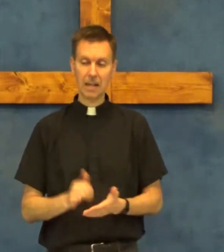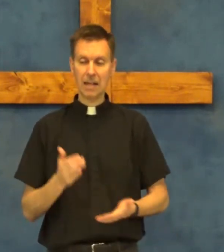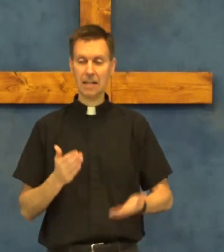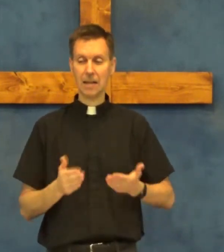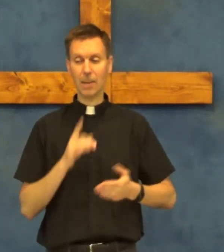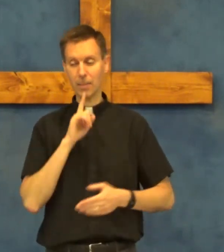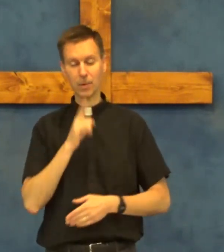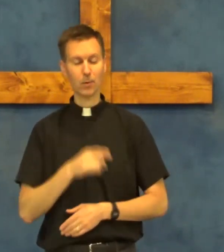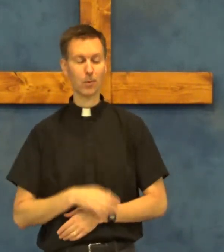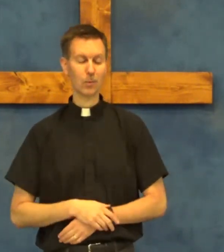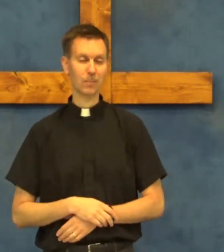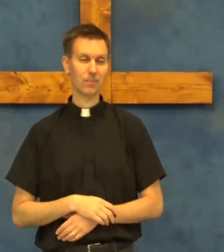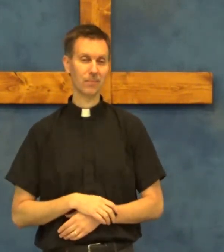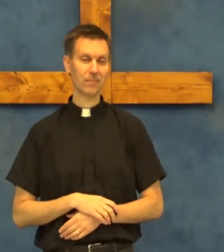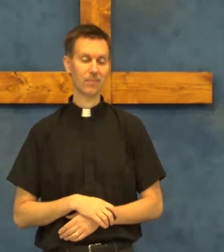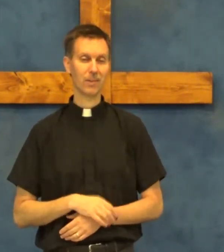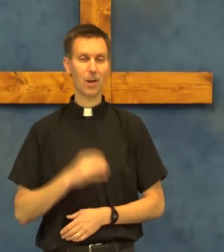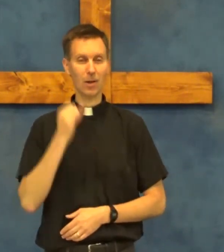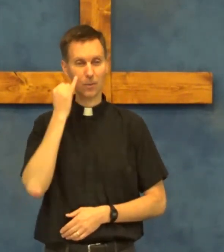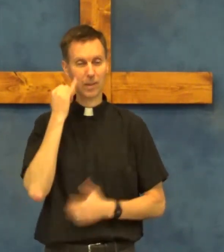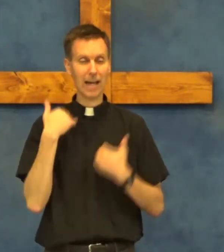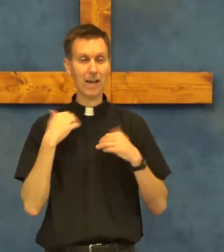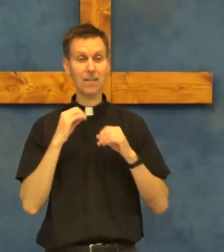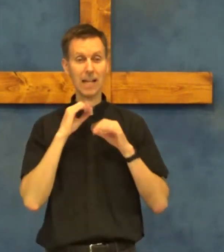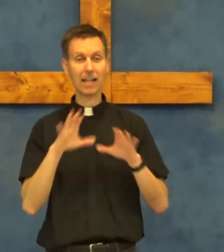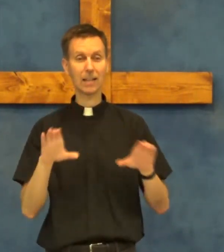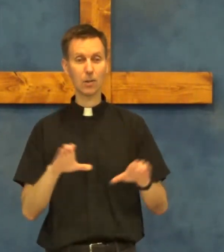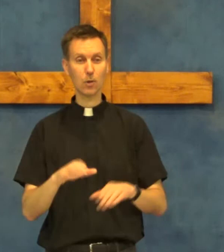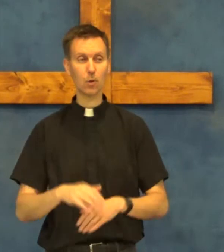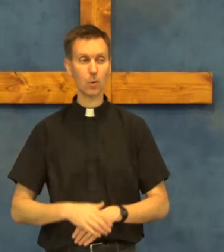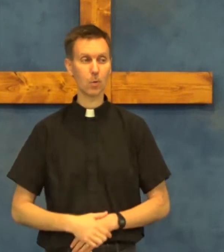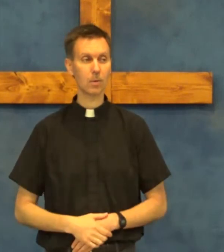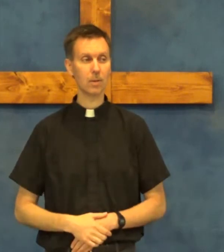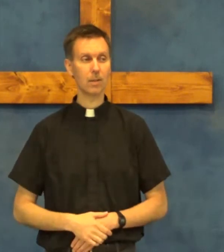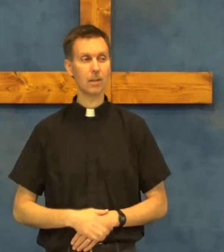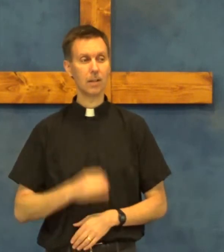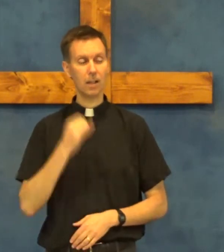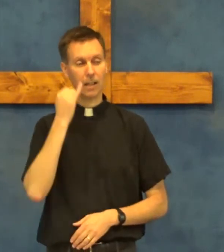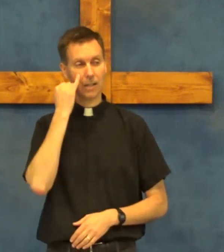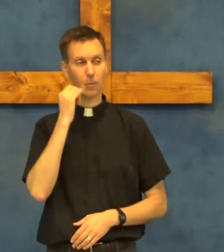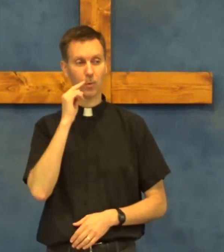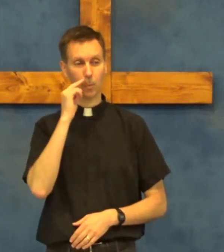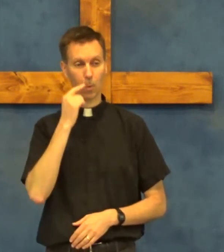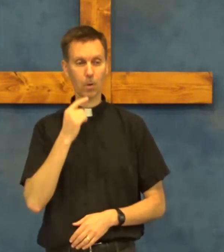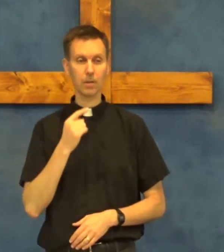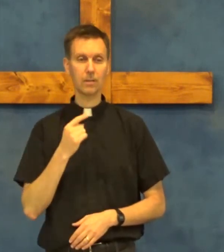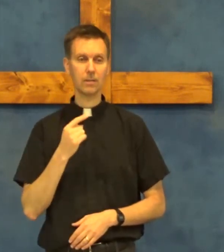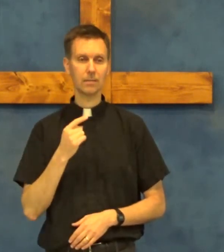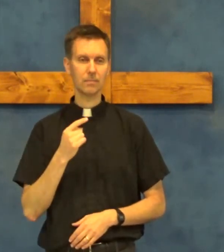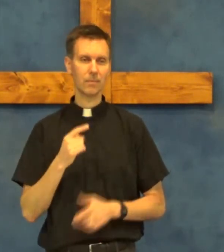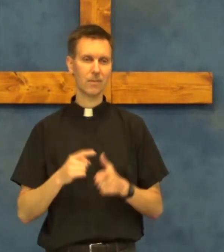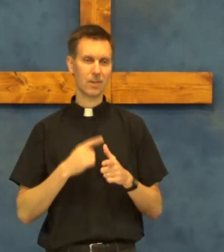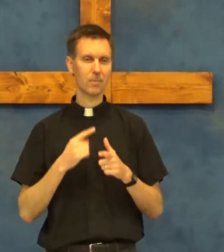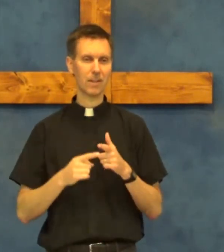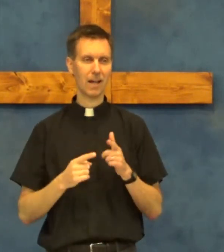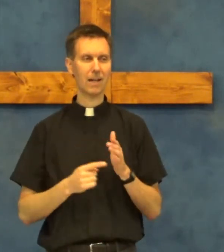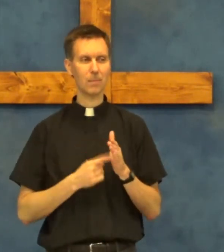that might be true you know if we have nothing to do if we're bored sometimes